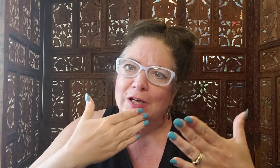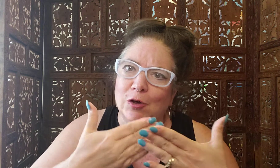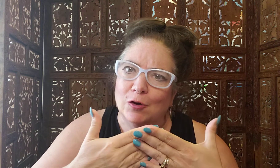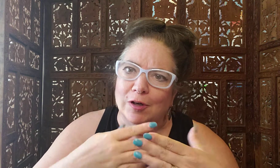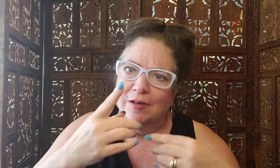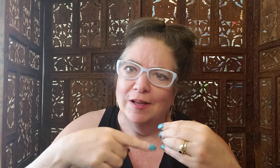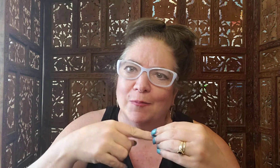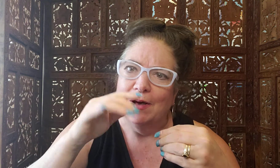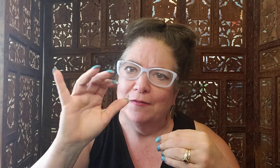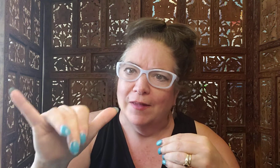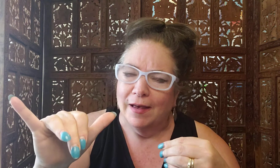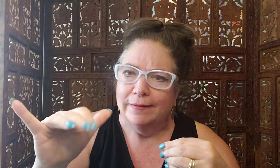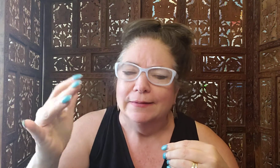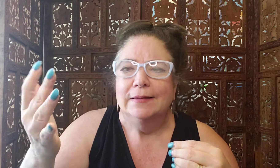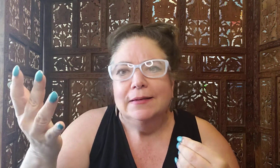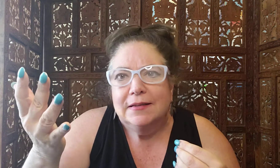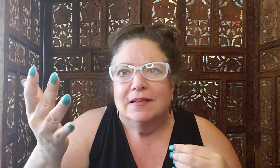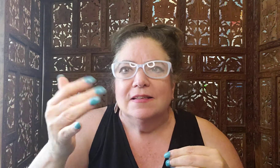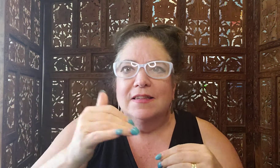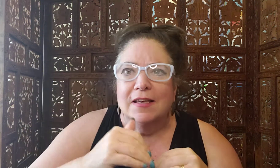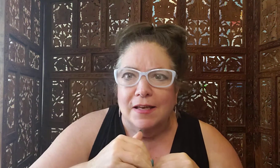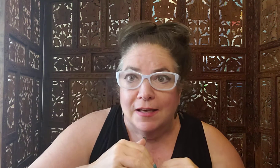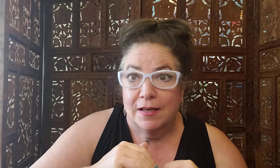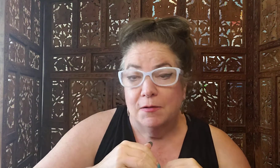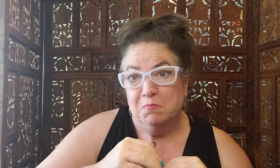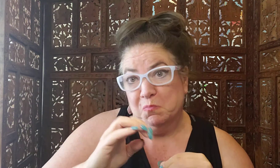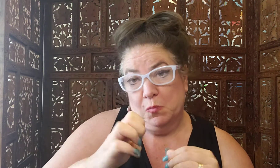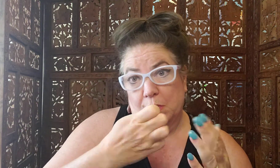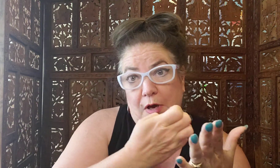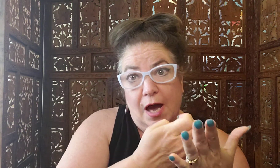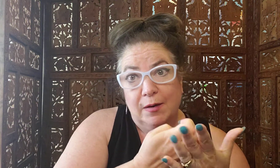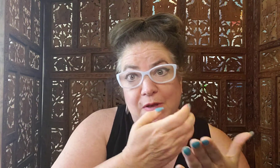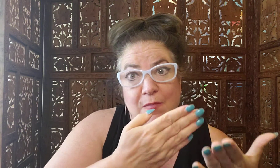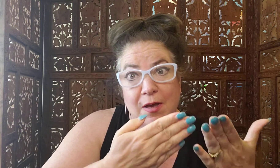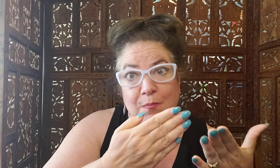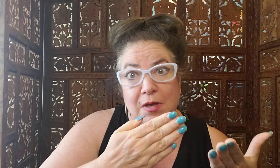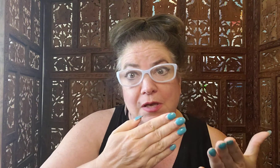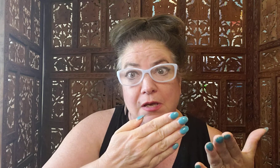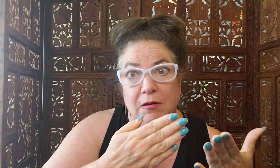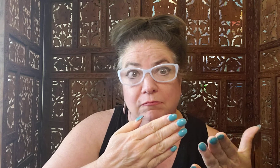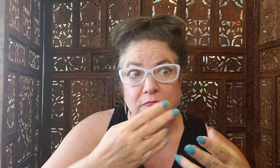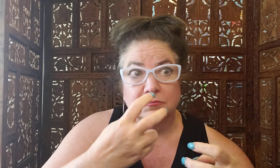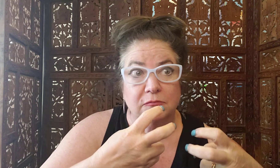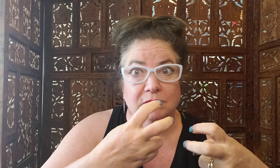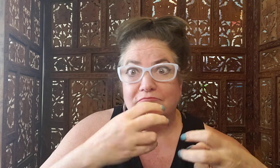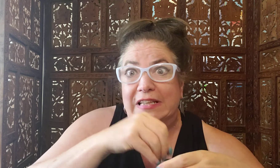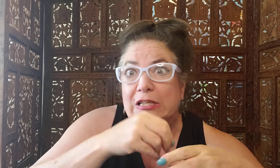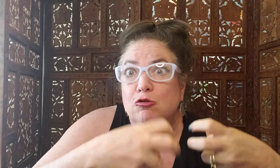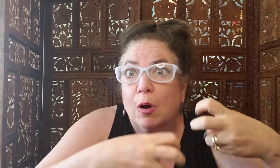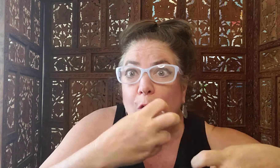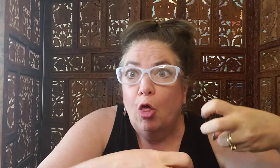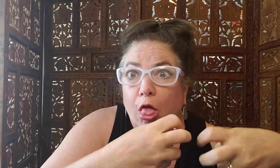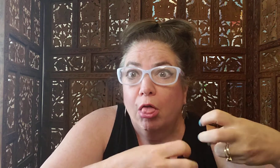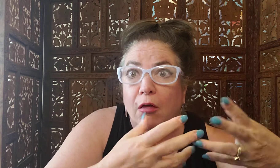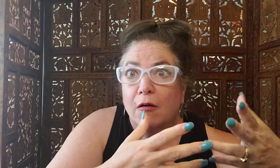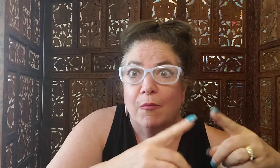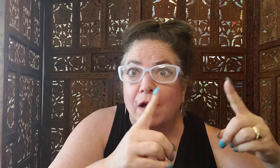good about that. The economy might be in trouble, but